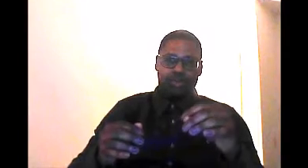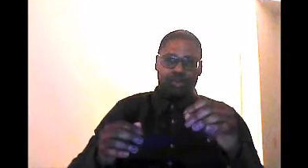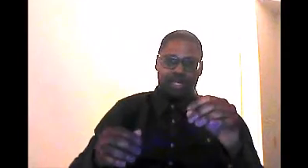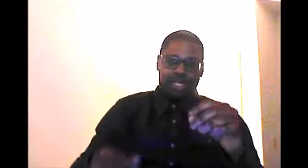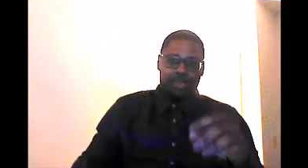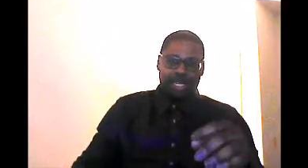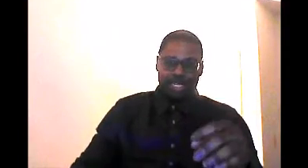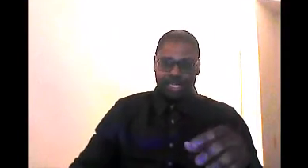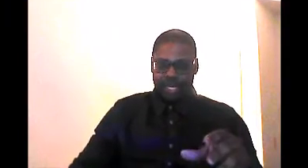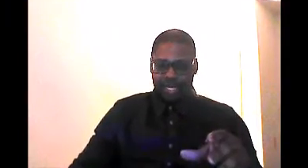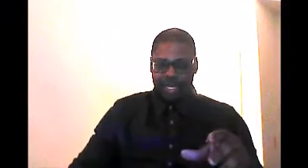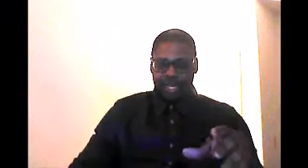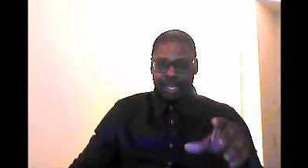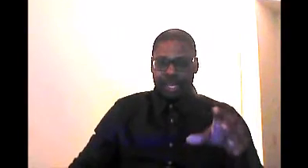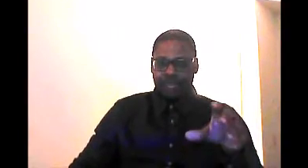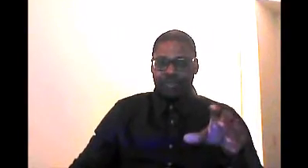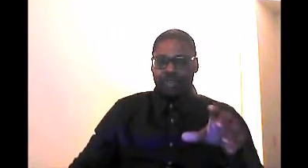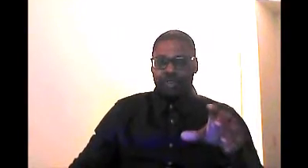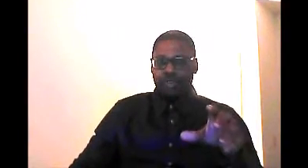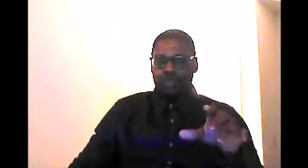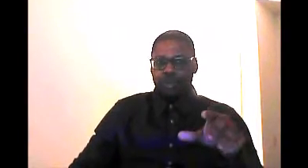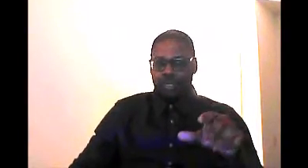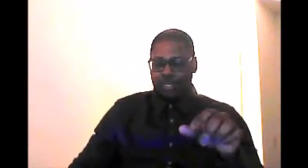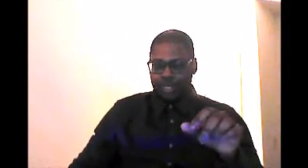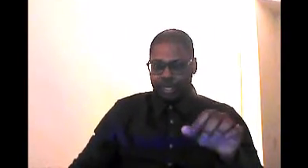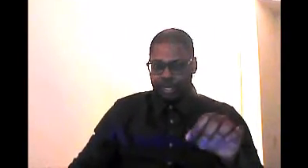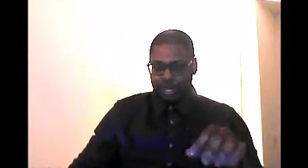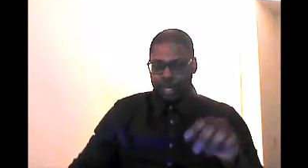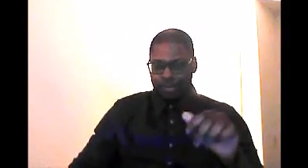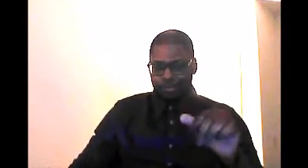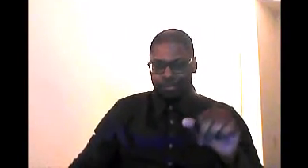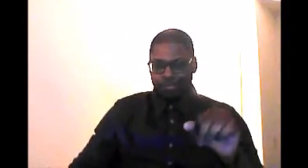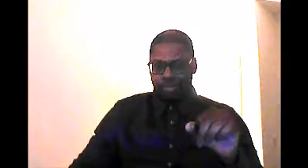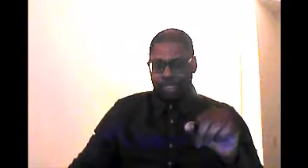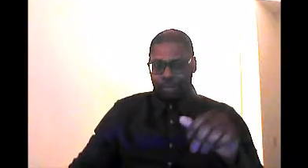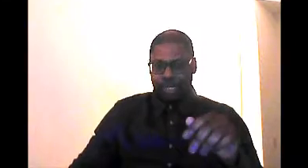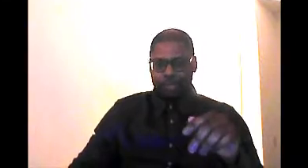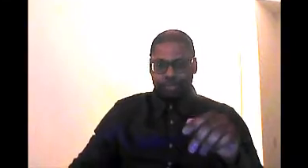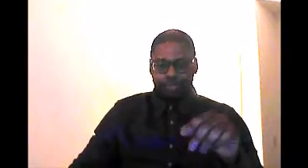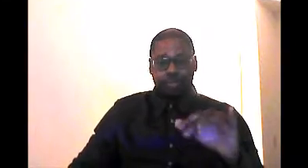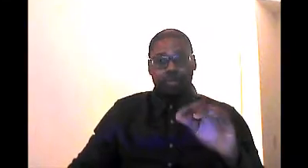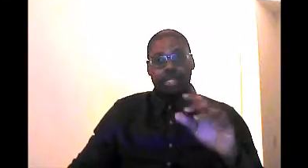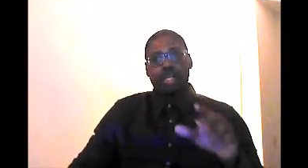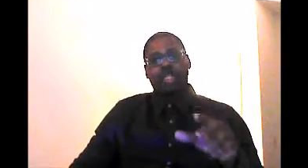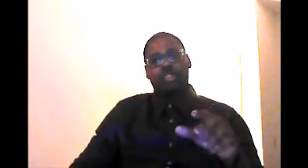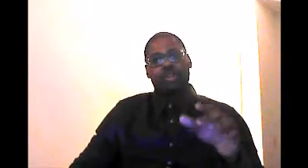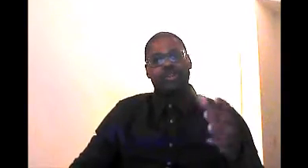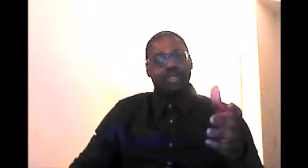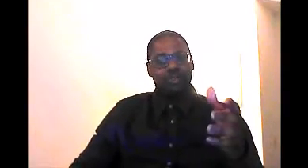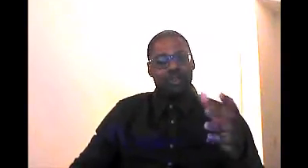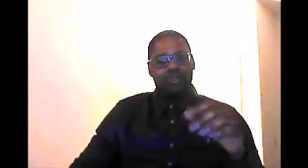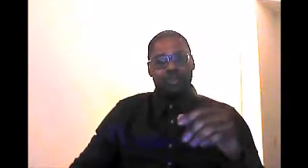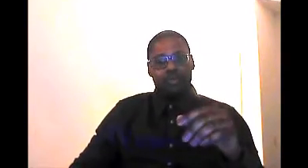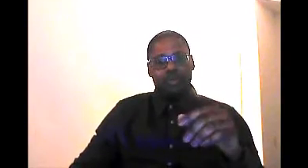deal with test anxiety if you deal with that. And so, if you're not sure if you